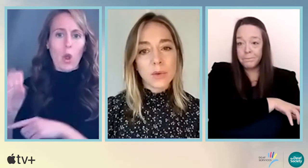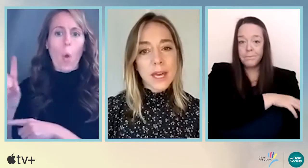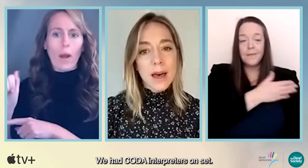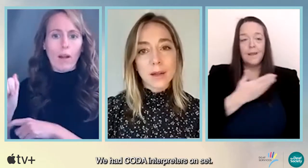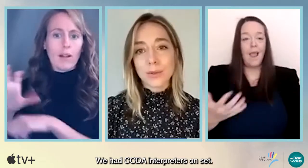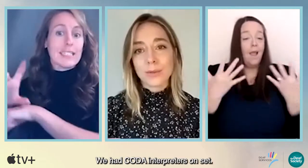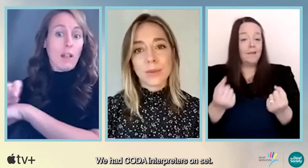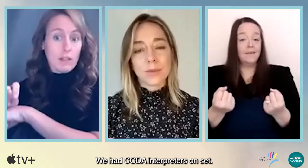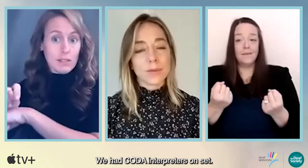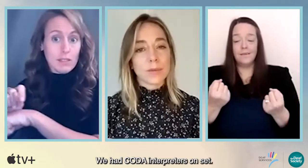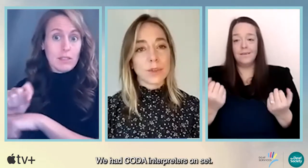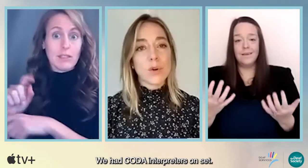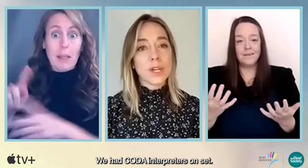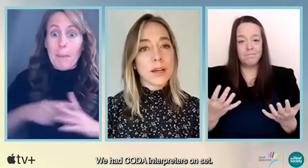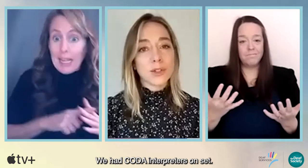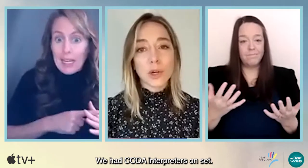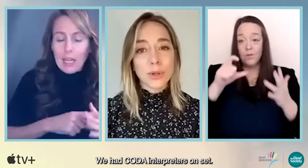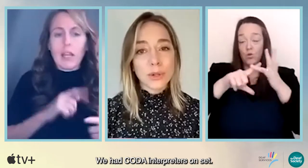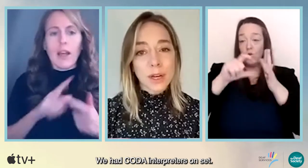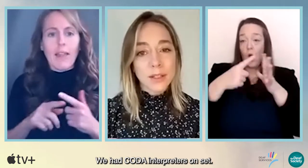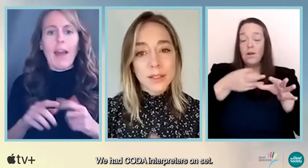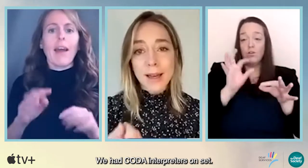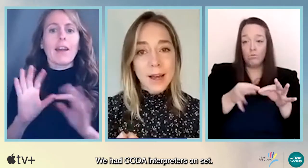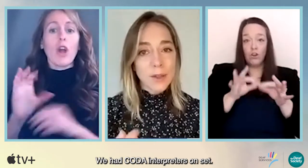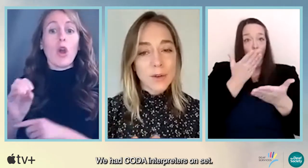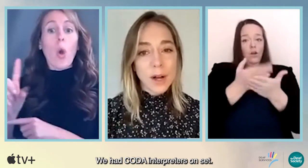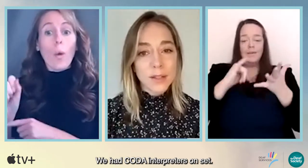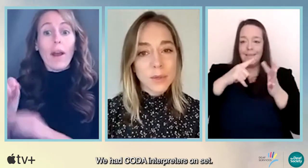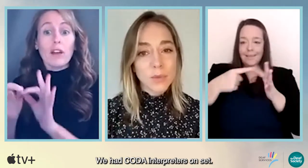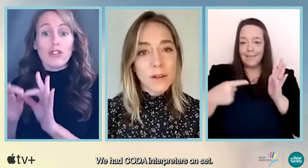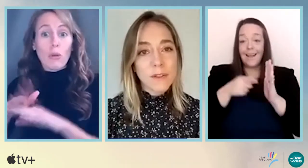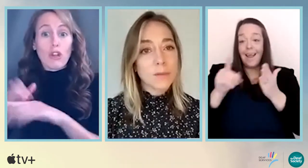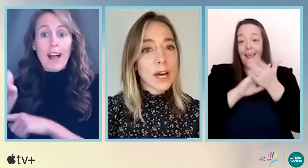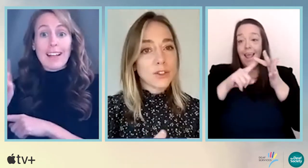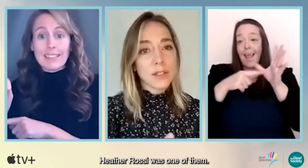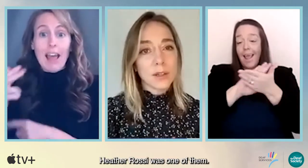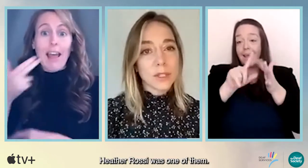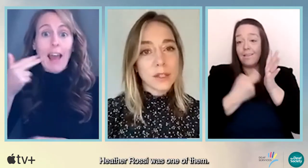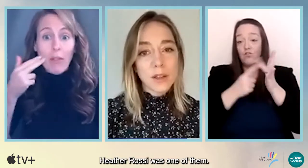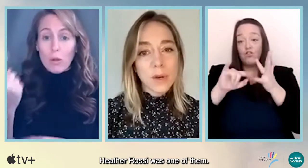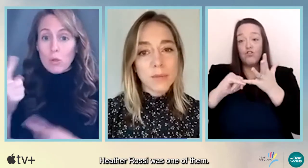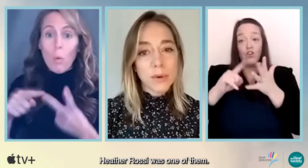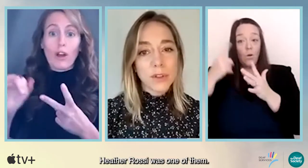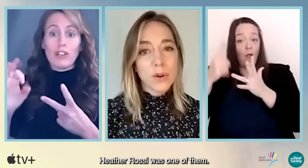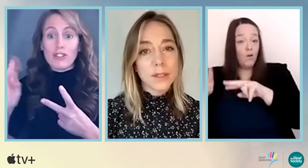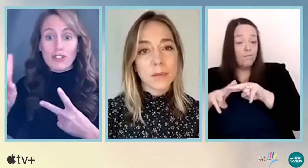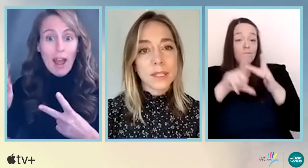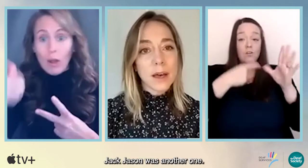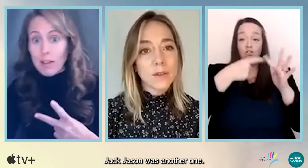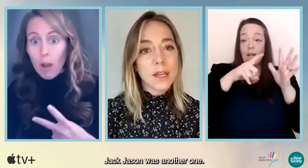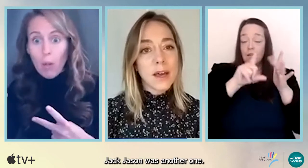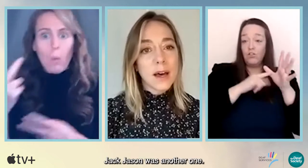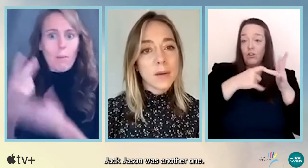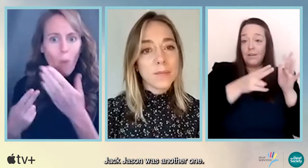We had coda interpreters on set. Heather Rossi was one of them. Jack Jason was another one, both codas